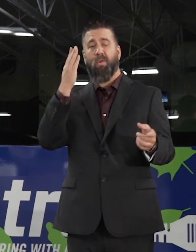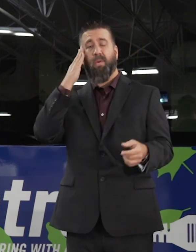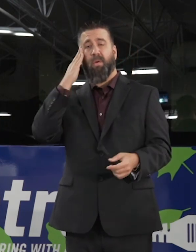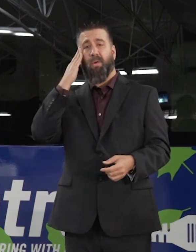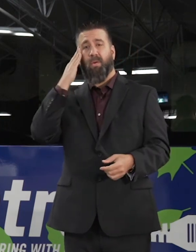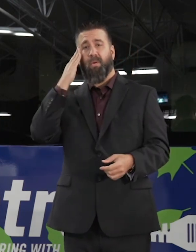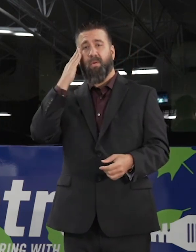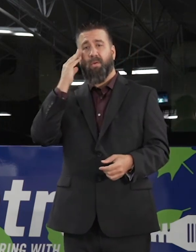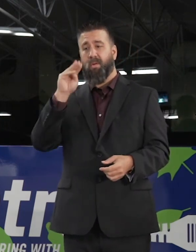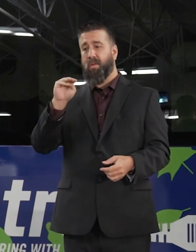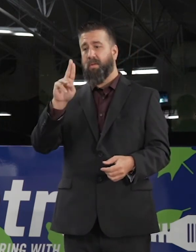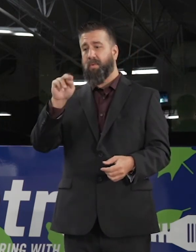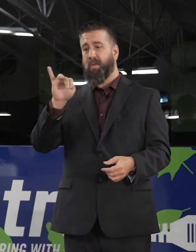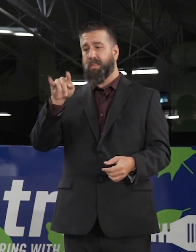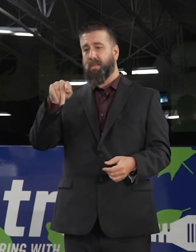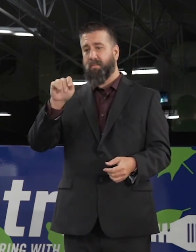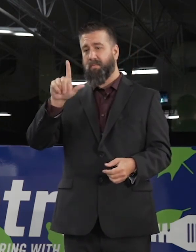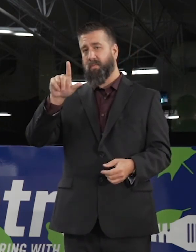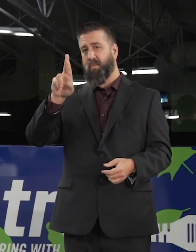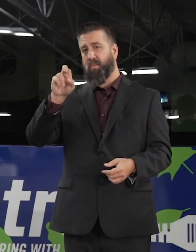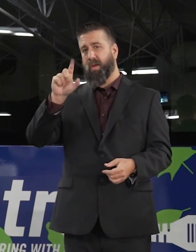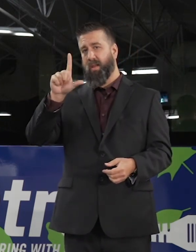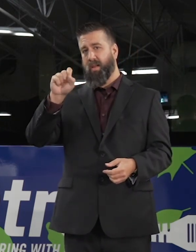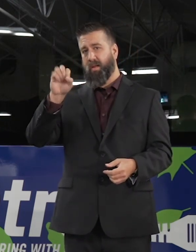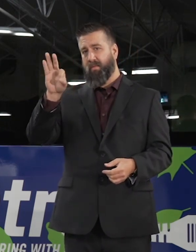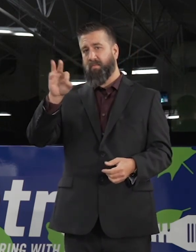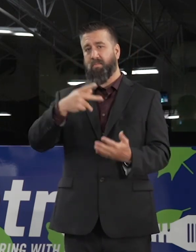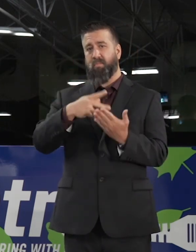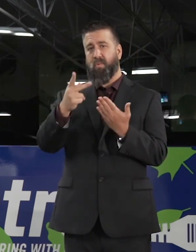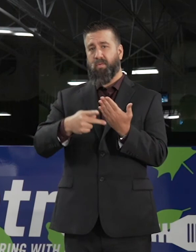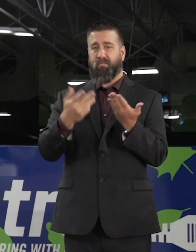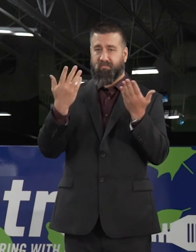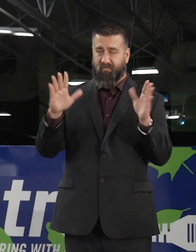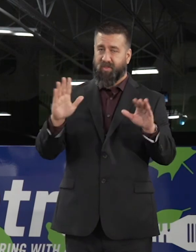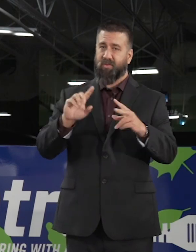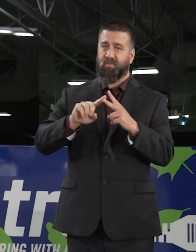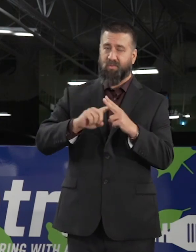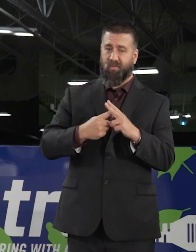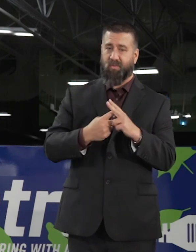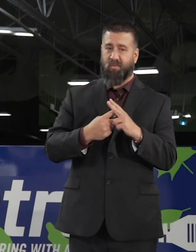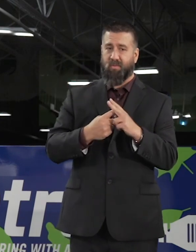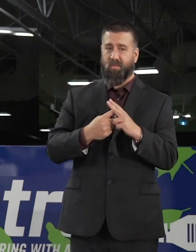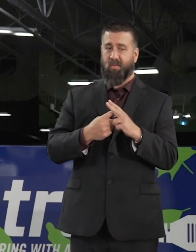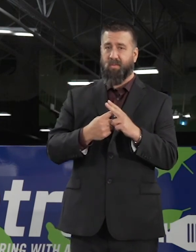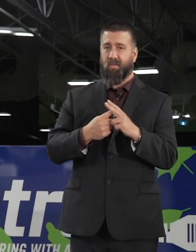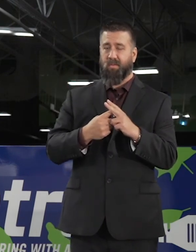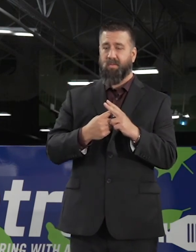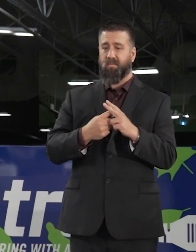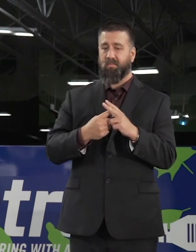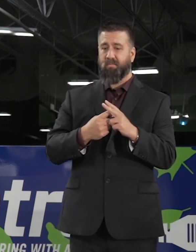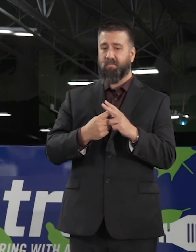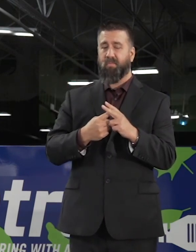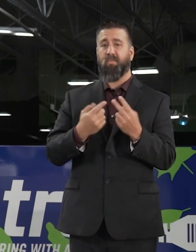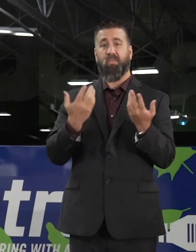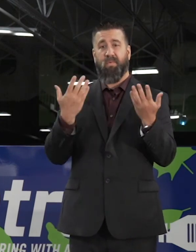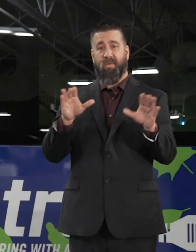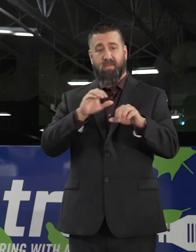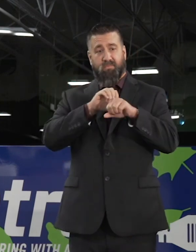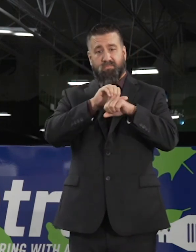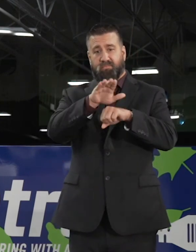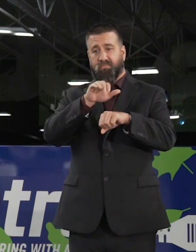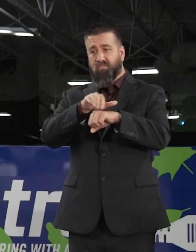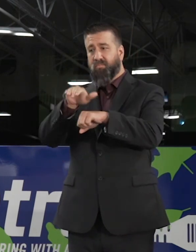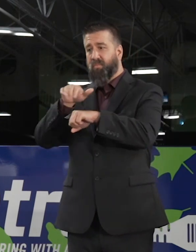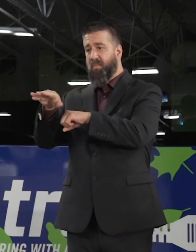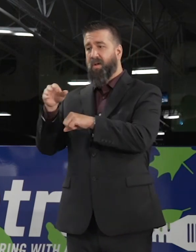the Municipal Relief Program has started and we begin sending funding to our communities